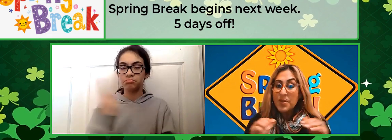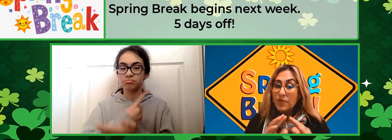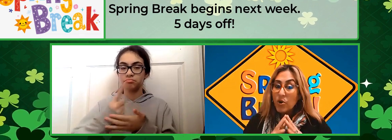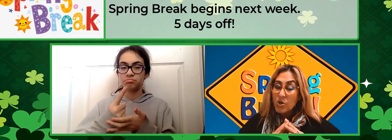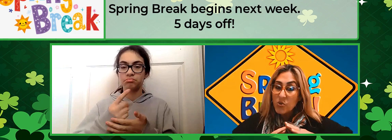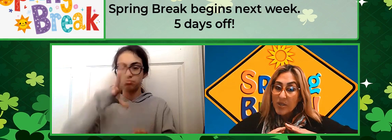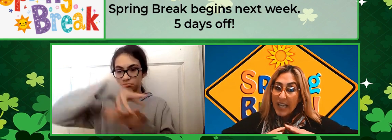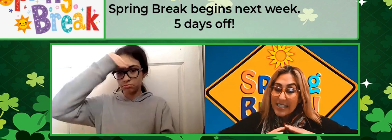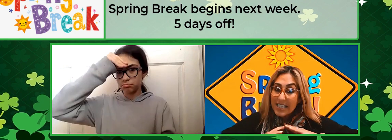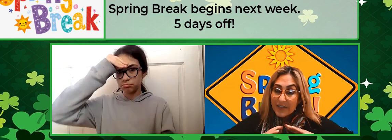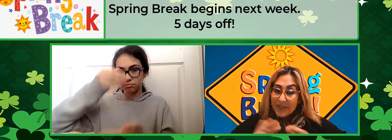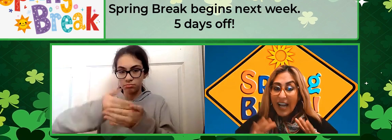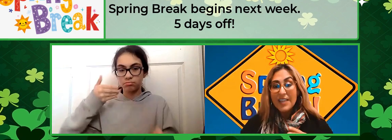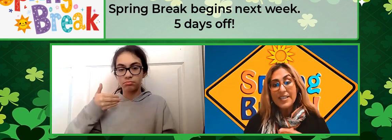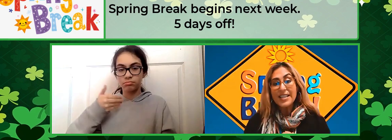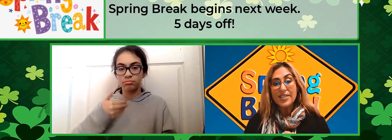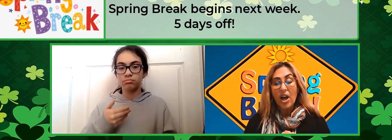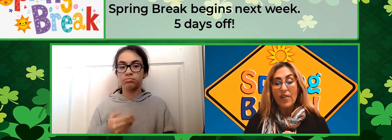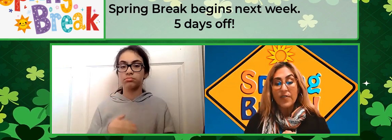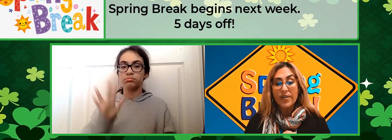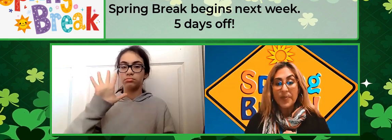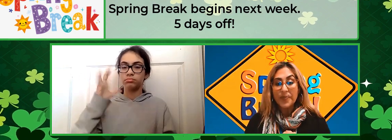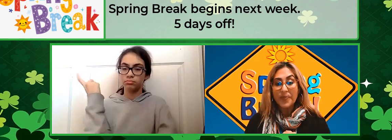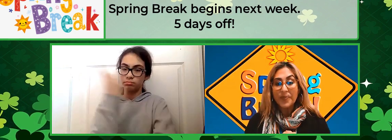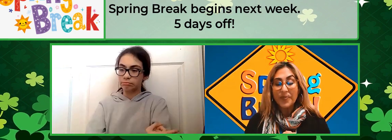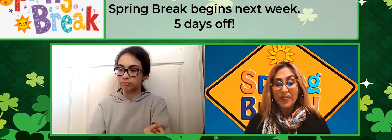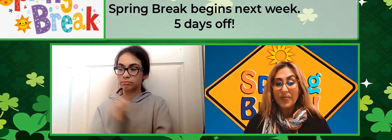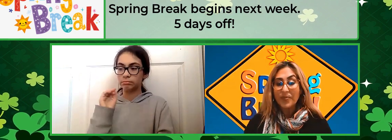before you get five days off.